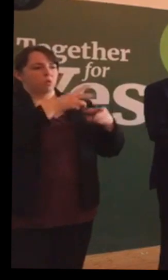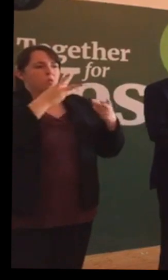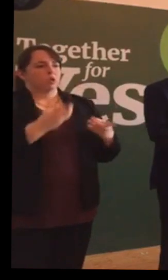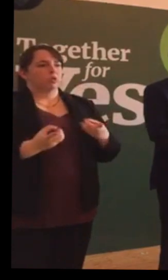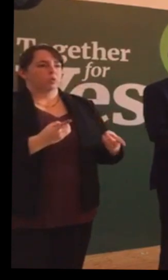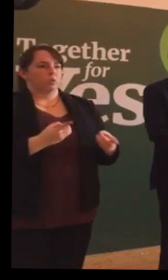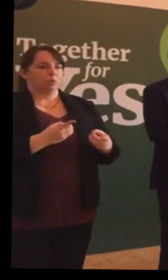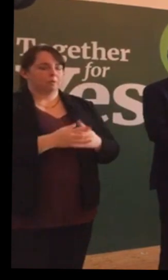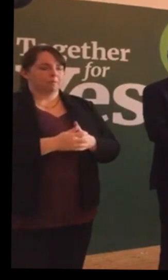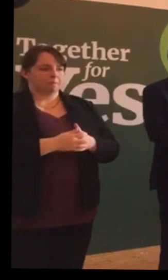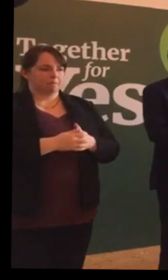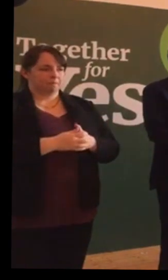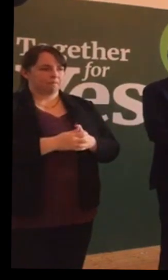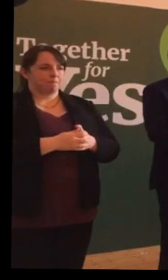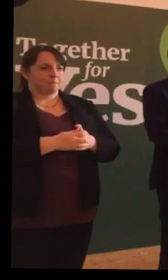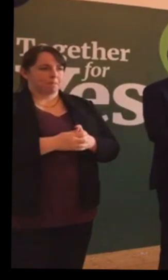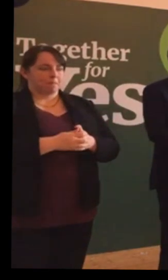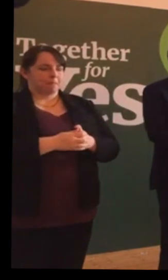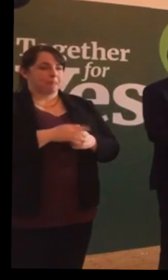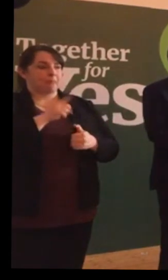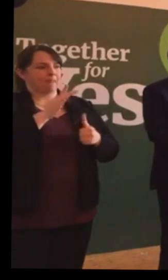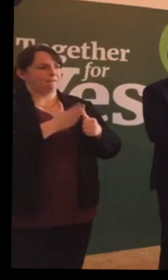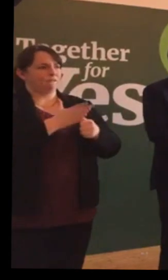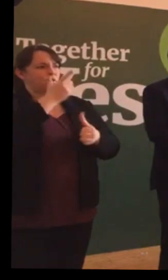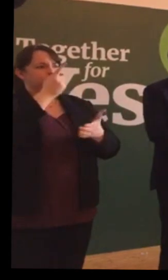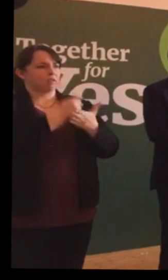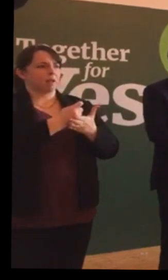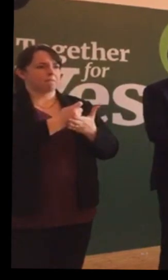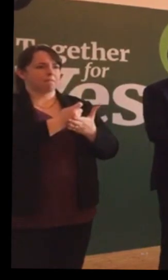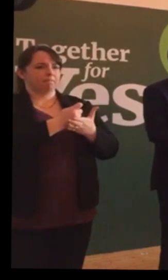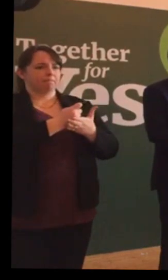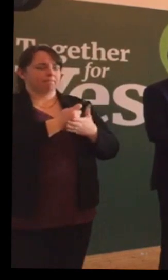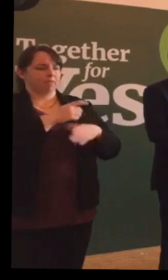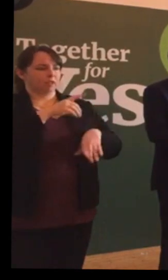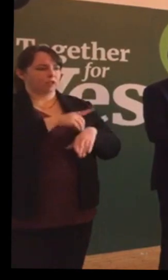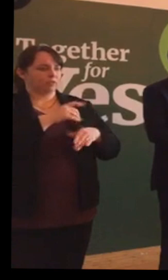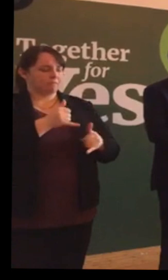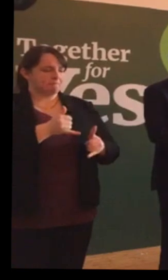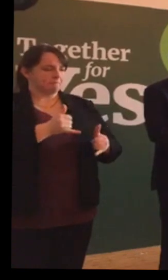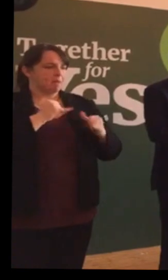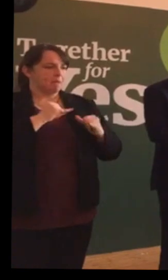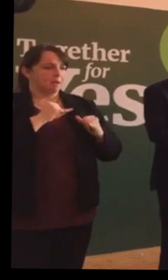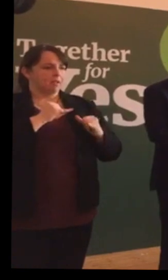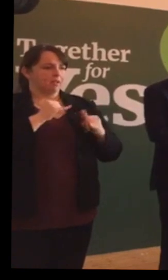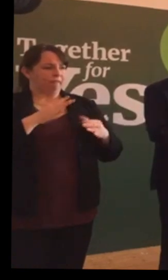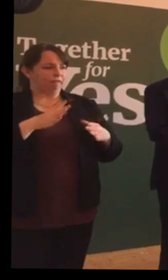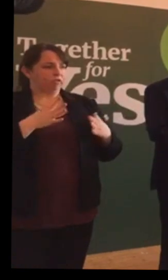And this was the first time we met a doctor who was free to ask us what did we want to do.